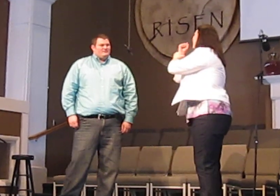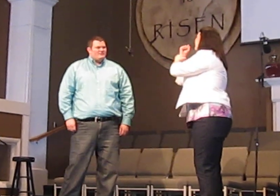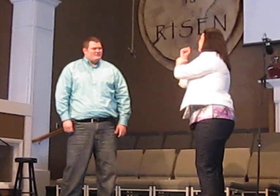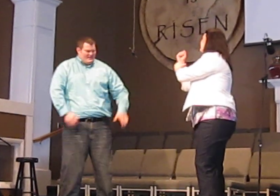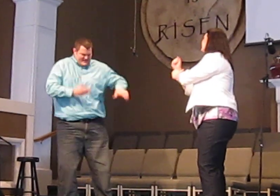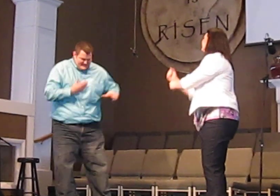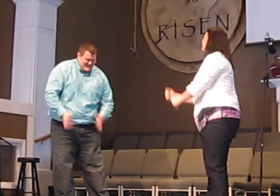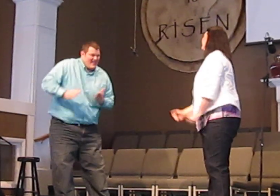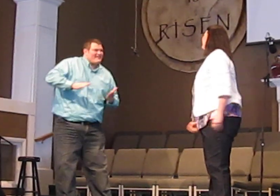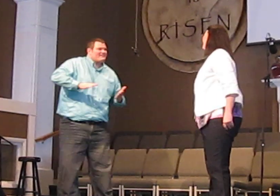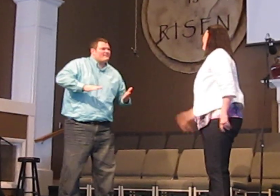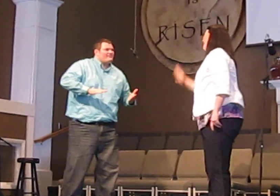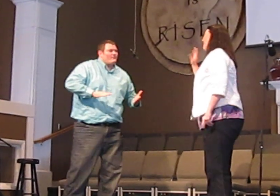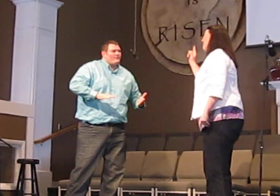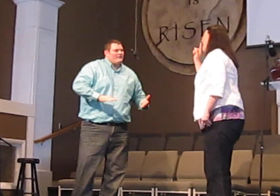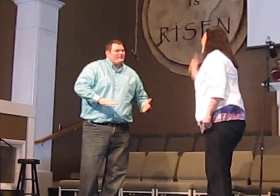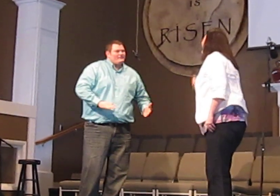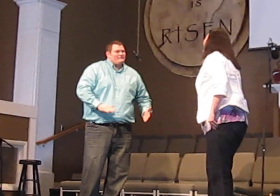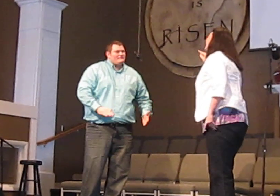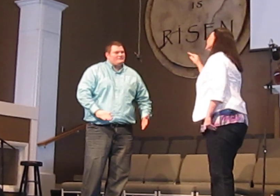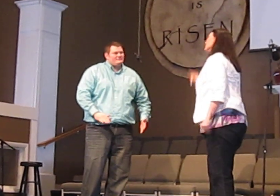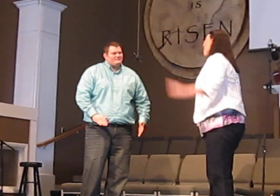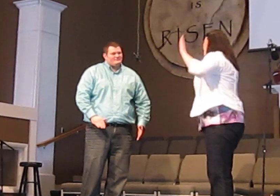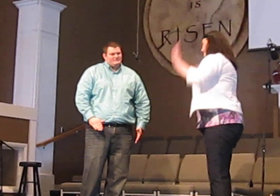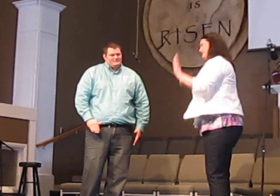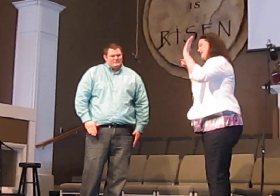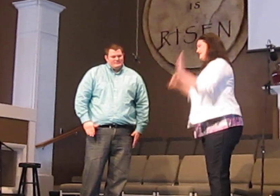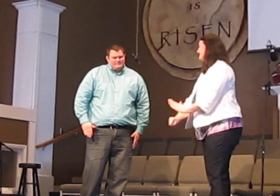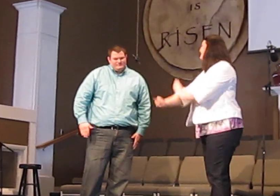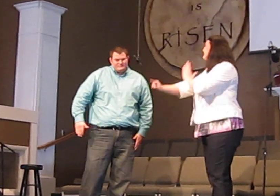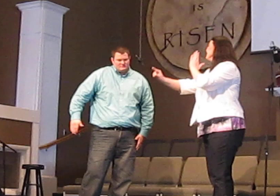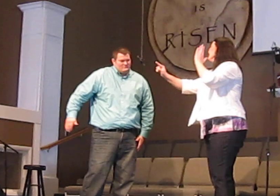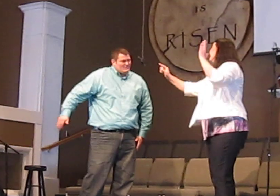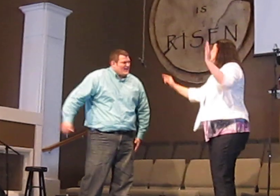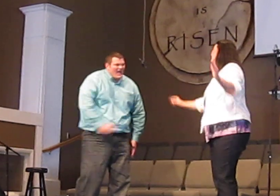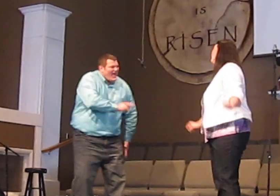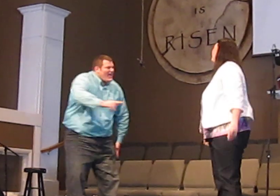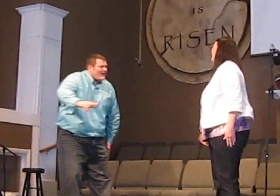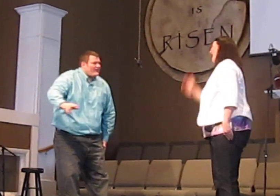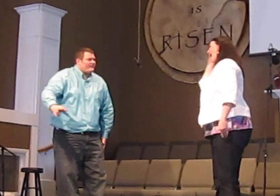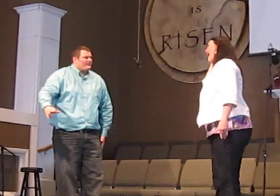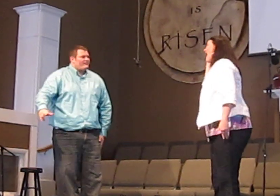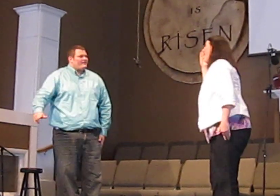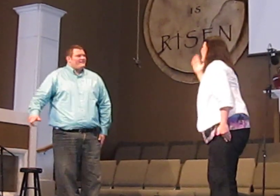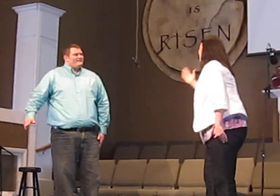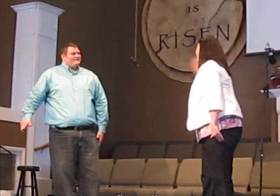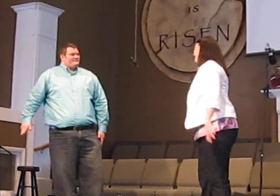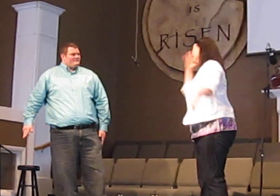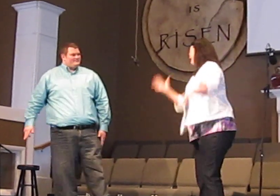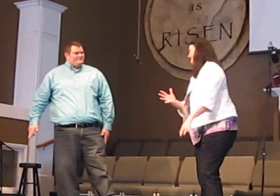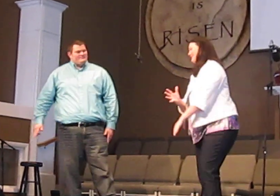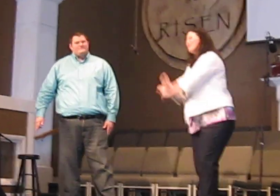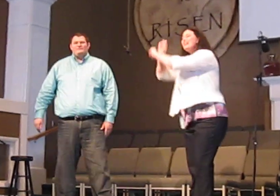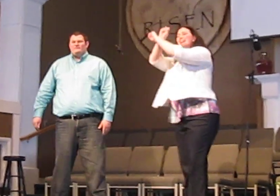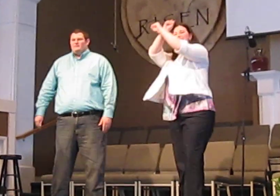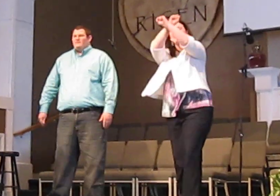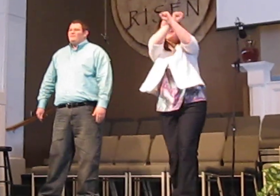have my husband is beating